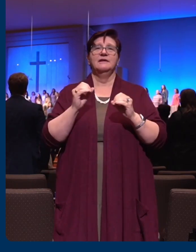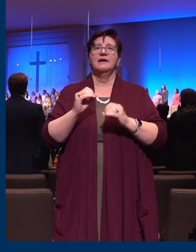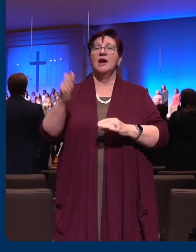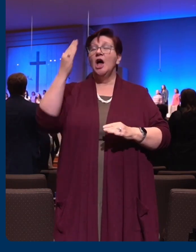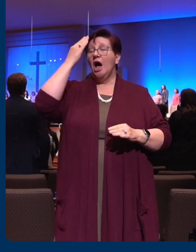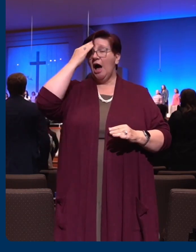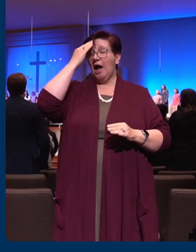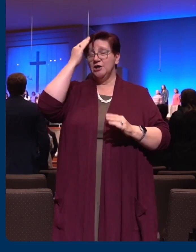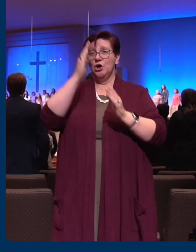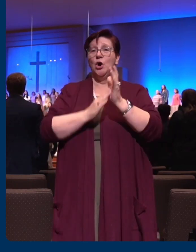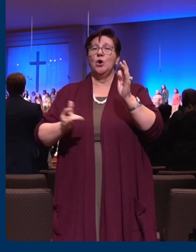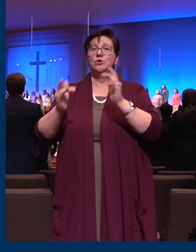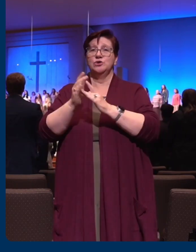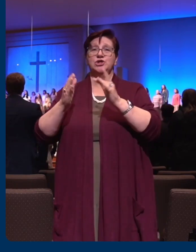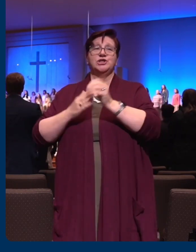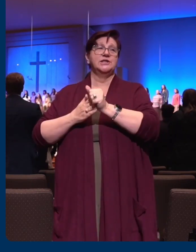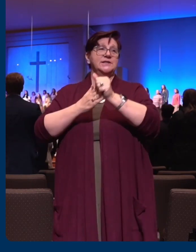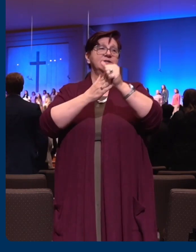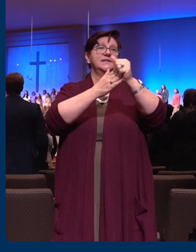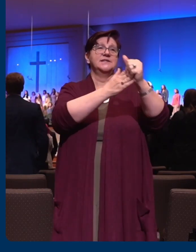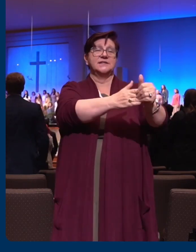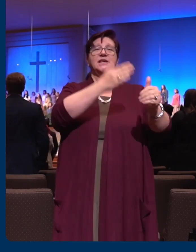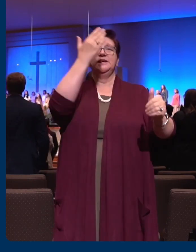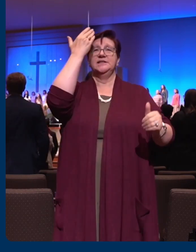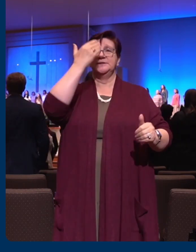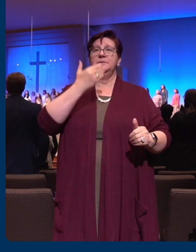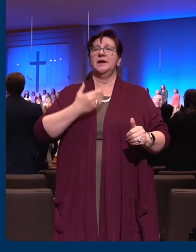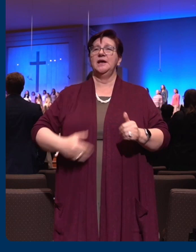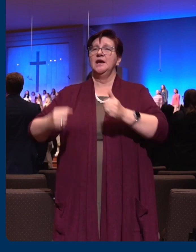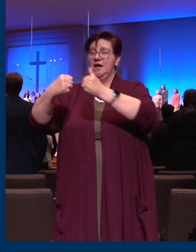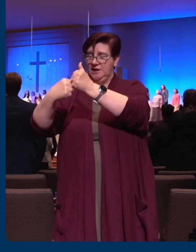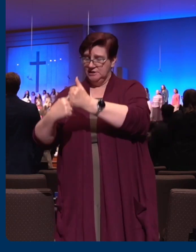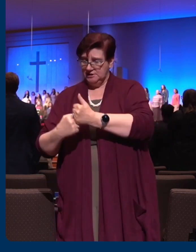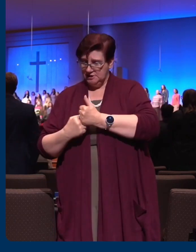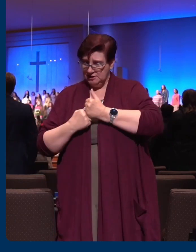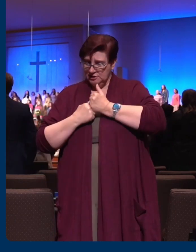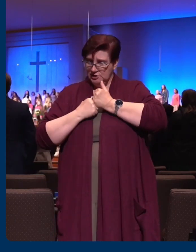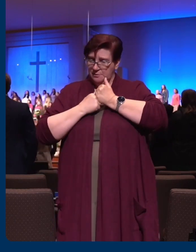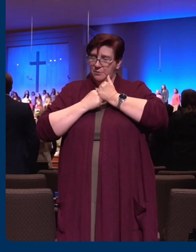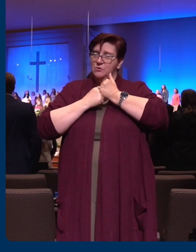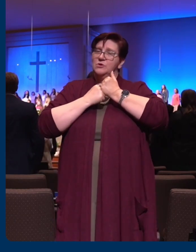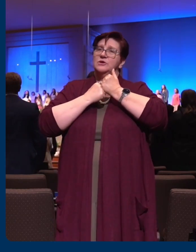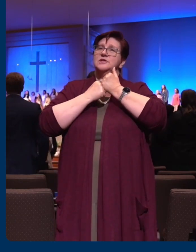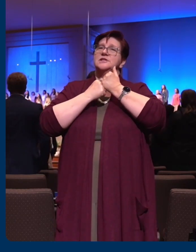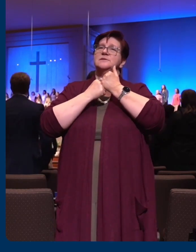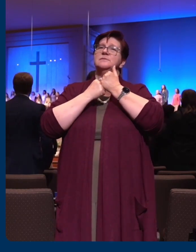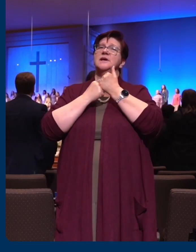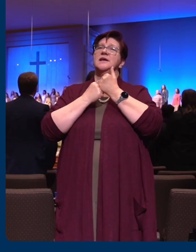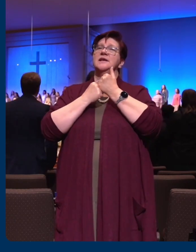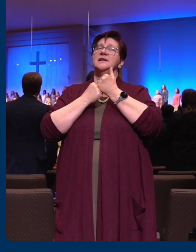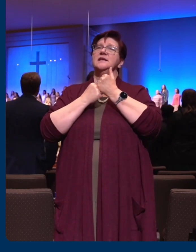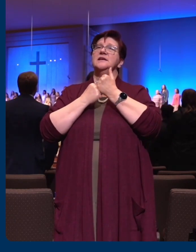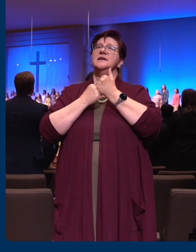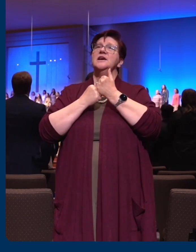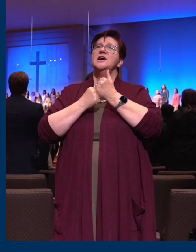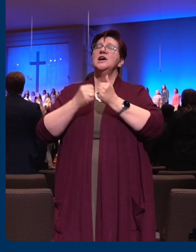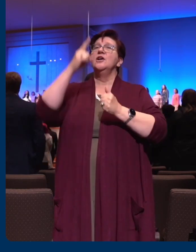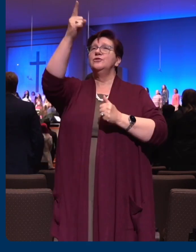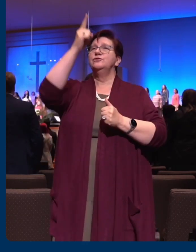I know who goes before me, I know who stands behind. The God